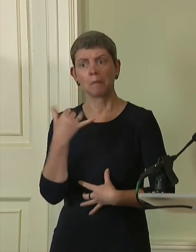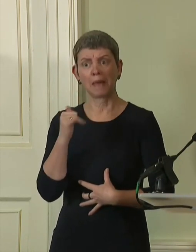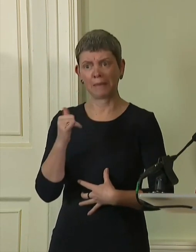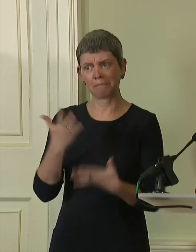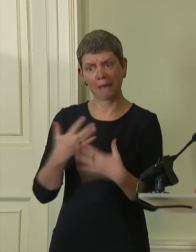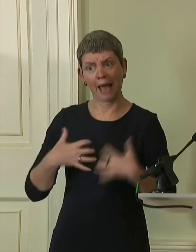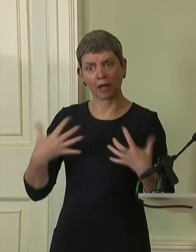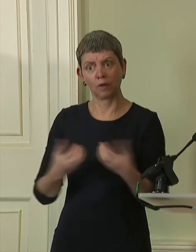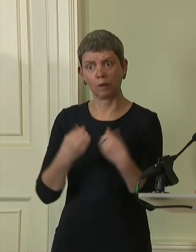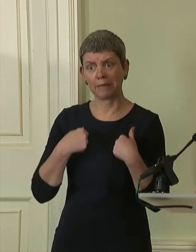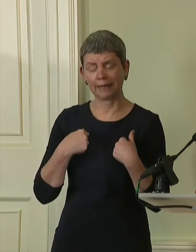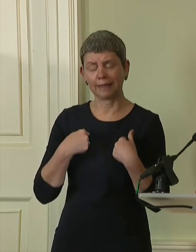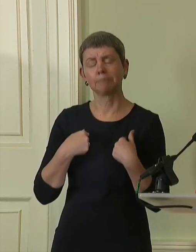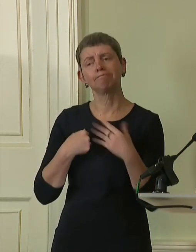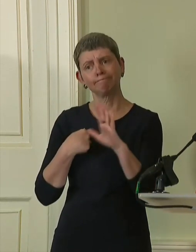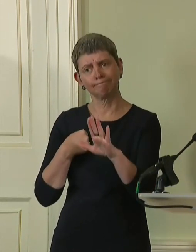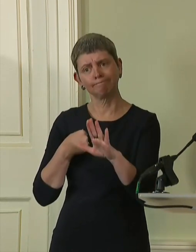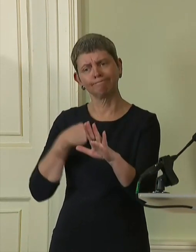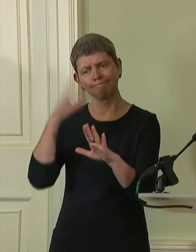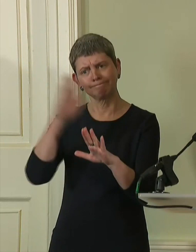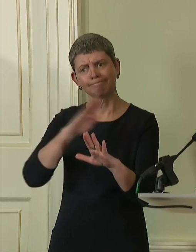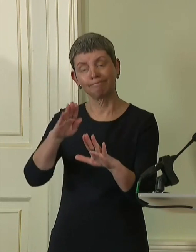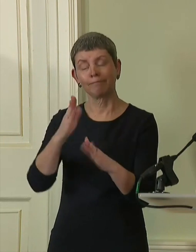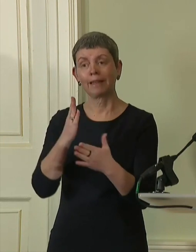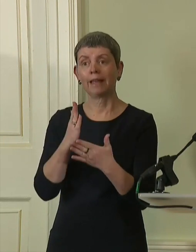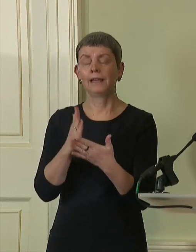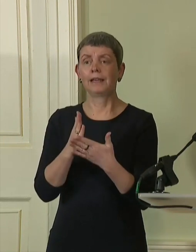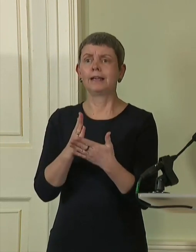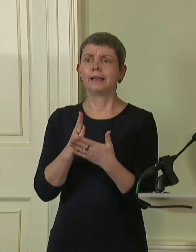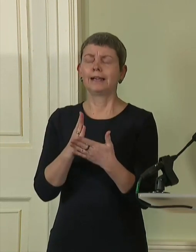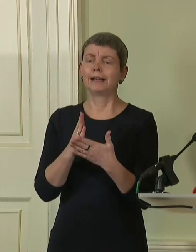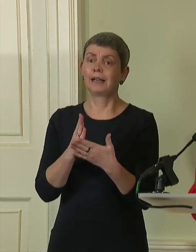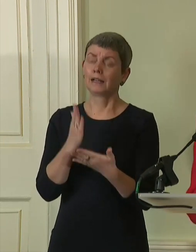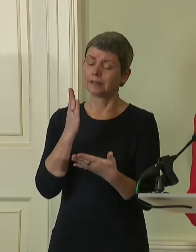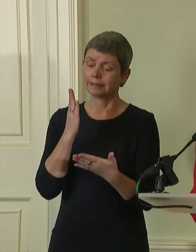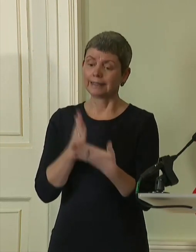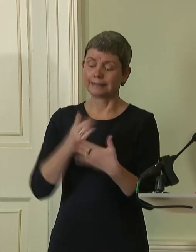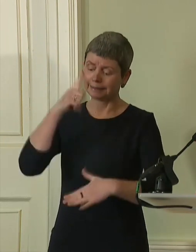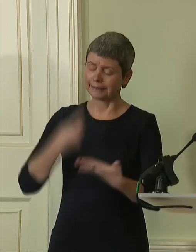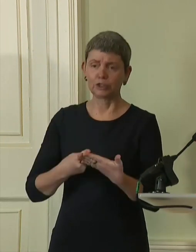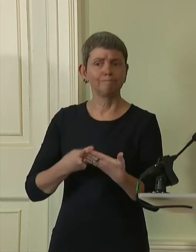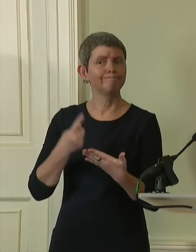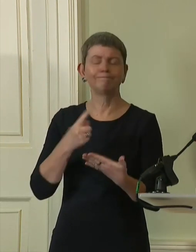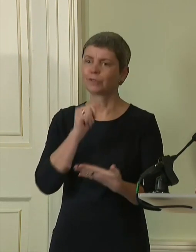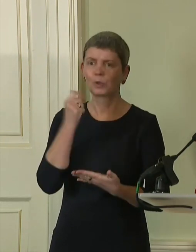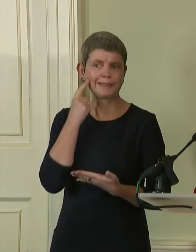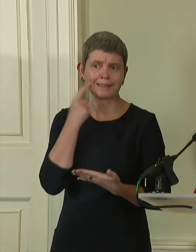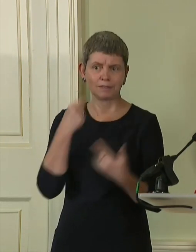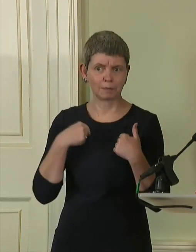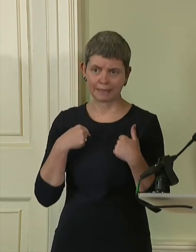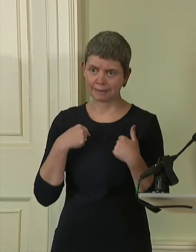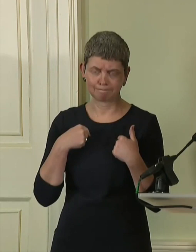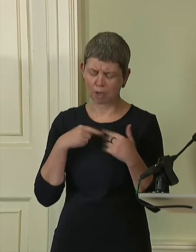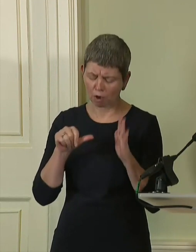angry with me, please know that while hard and being no doubt this is really hard for me, my decision comes from